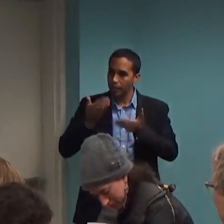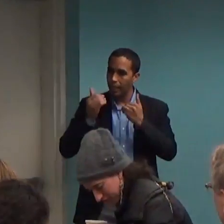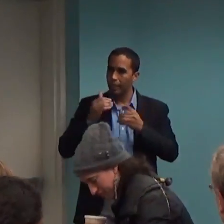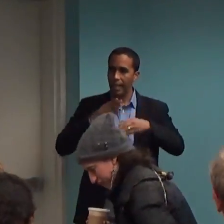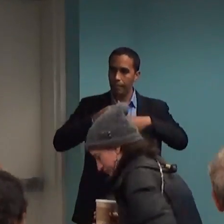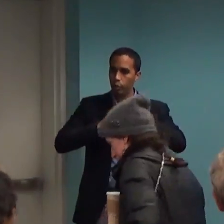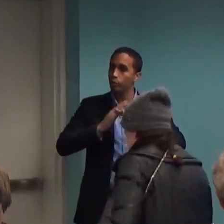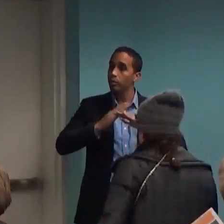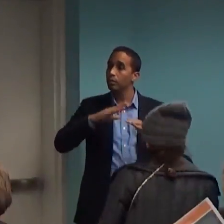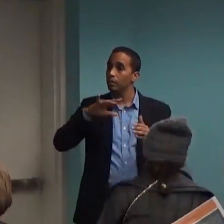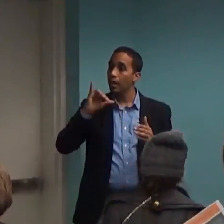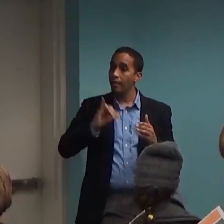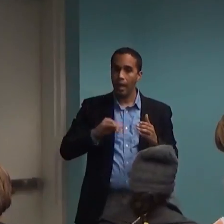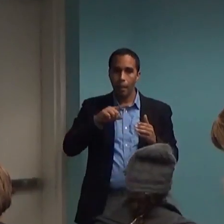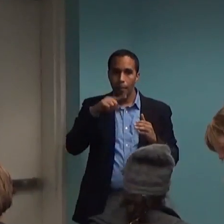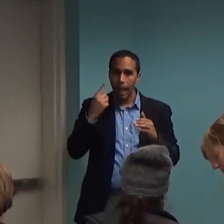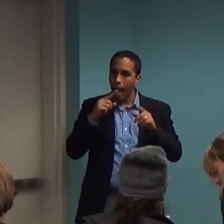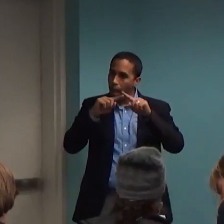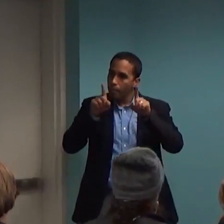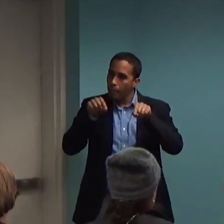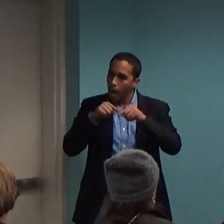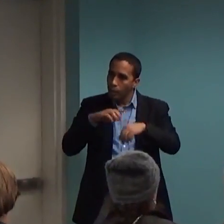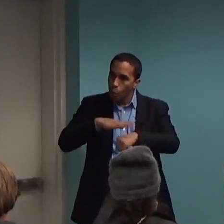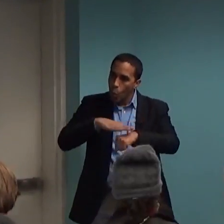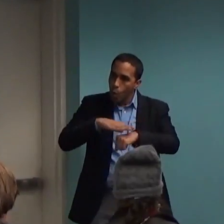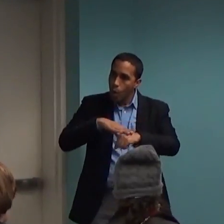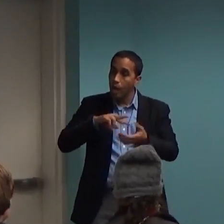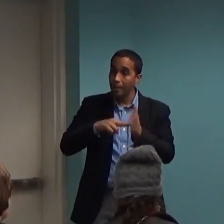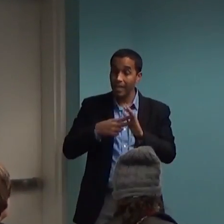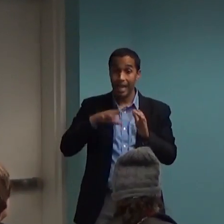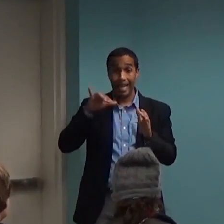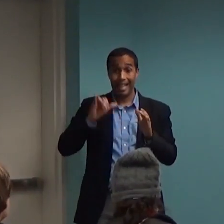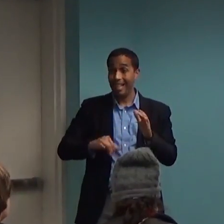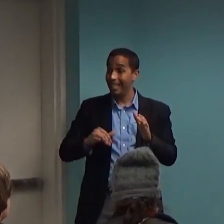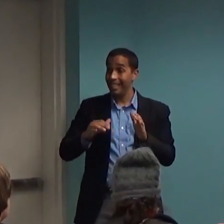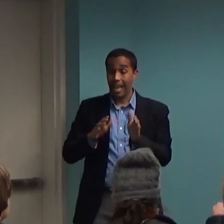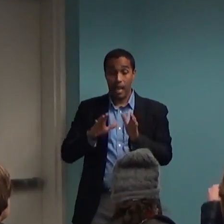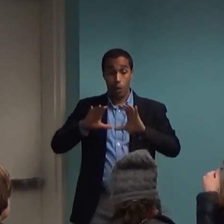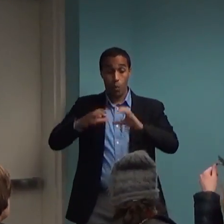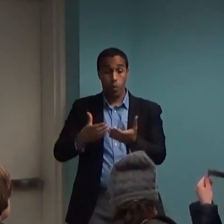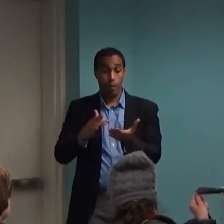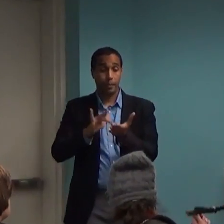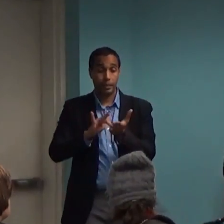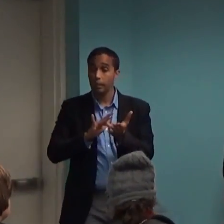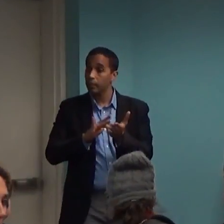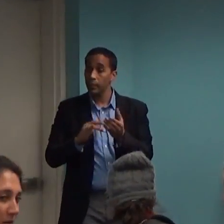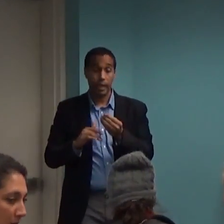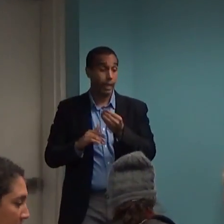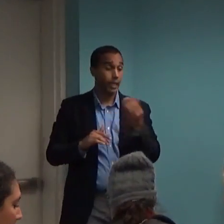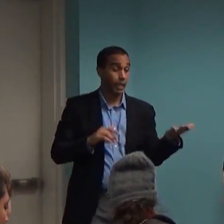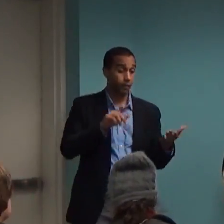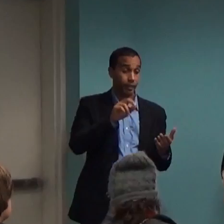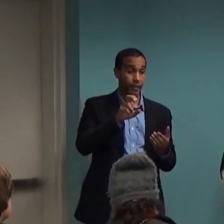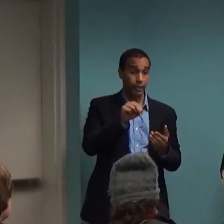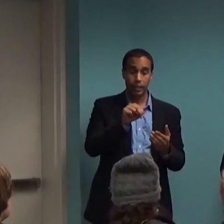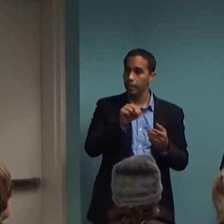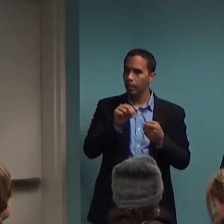that that group of medications, when prescribed to adolescents, are considered a risk for